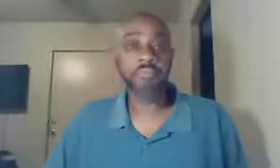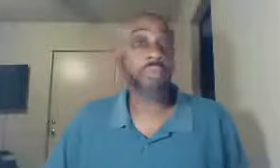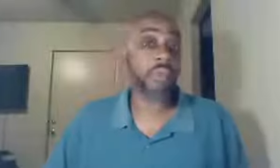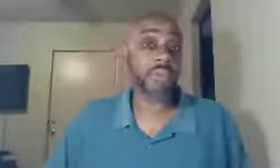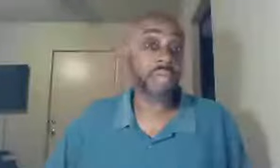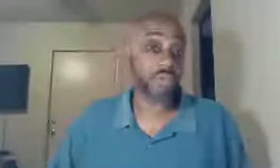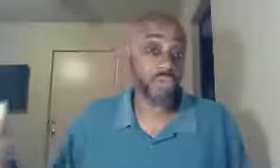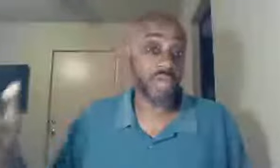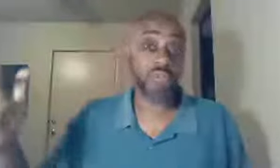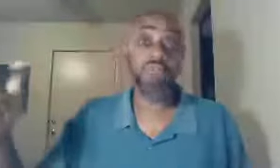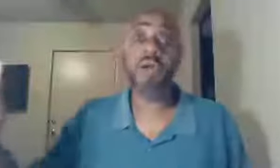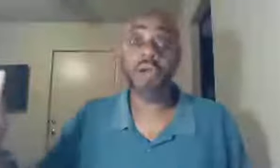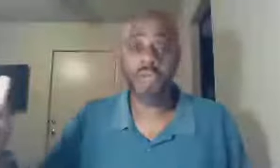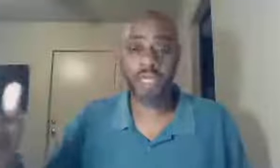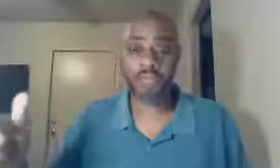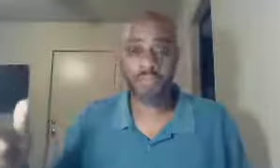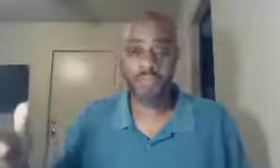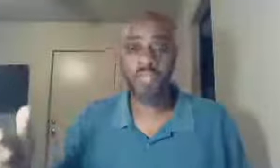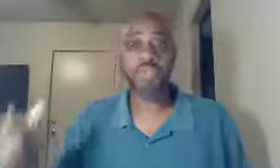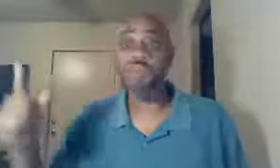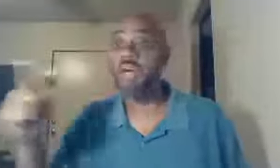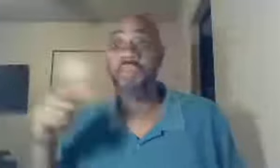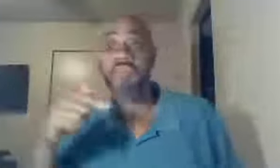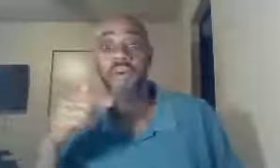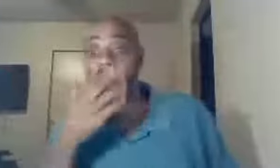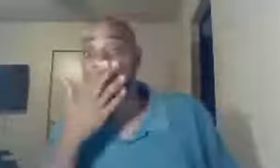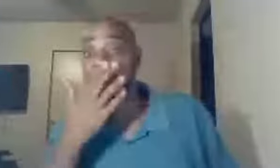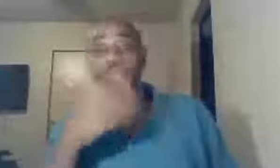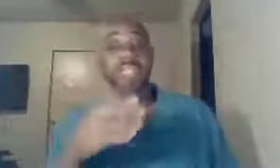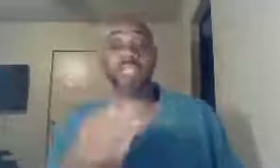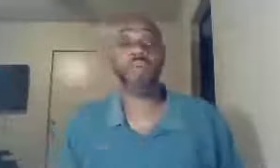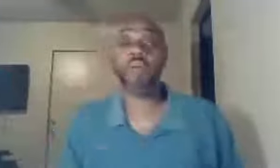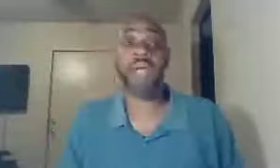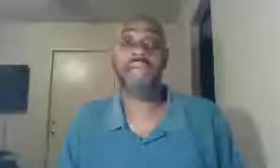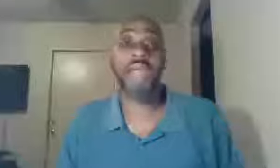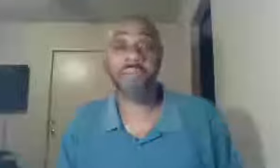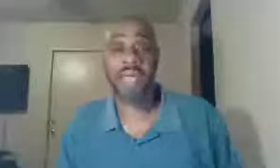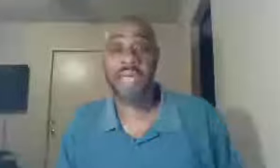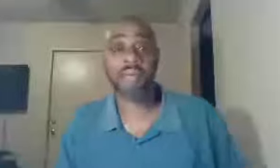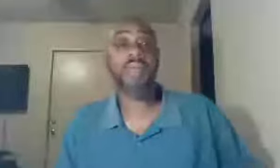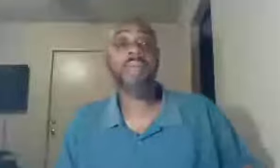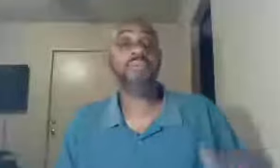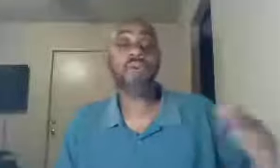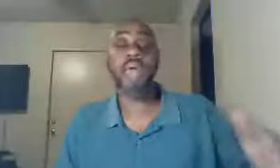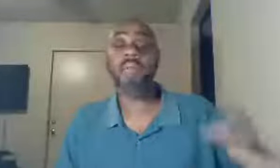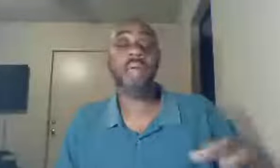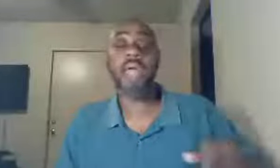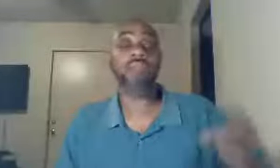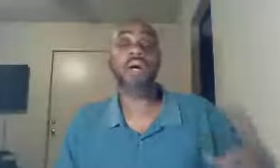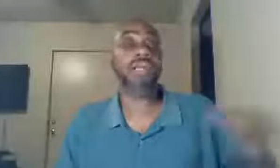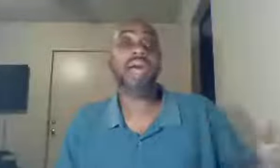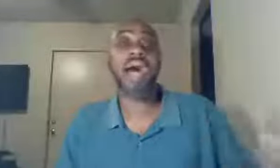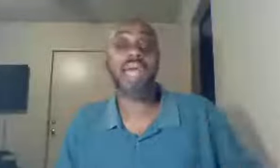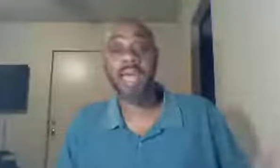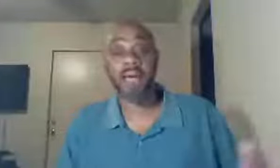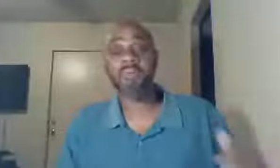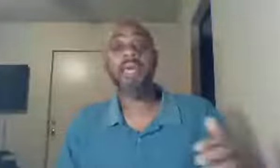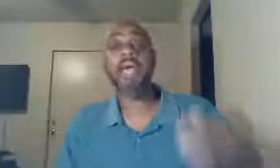remember, they were trying to murder him, you're of your father, the devil, because if you were Abraham, before Abraham was, I am, and